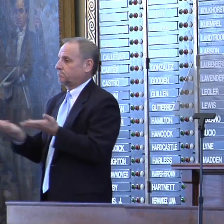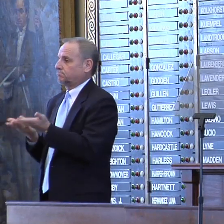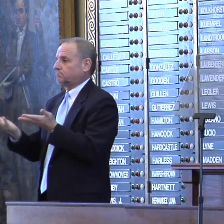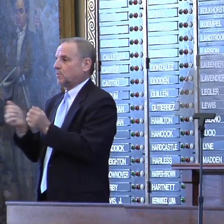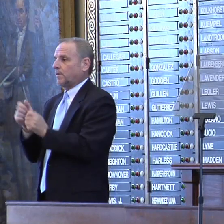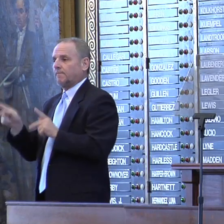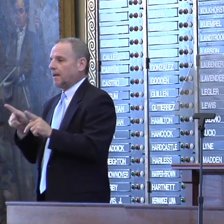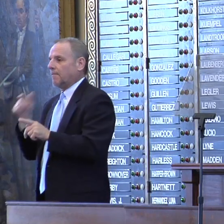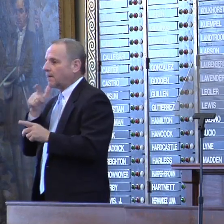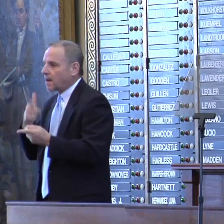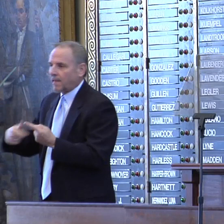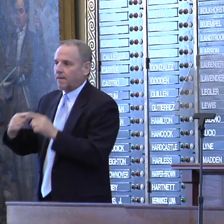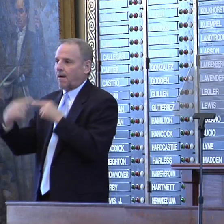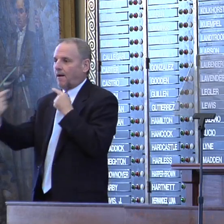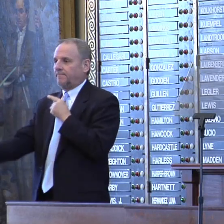not the other way around.